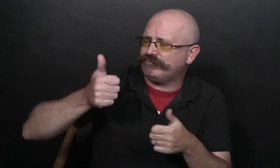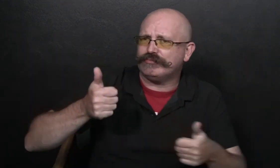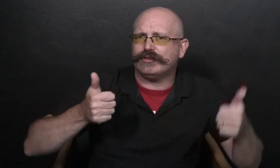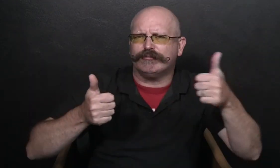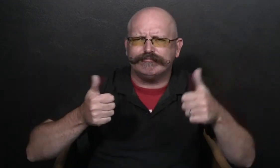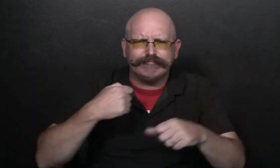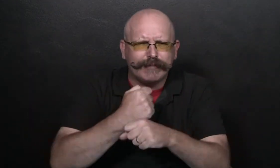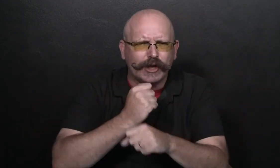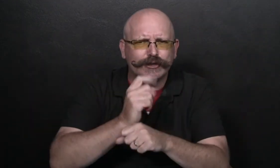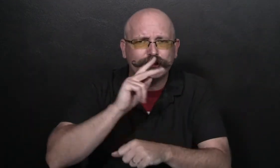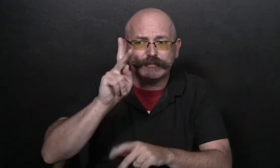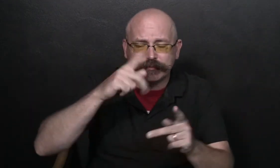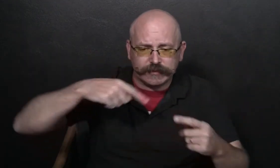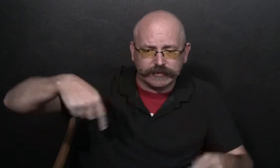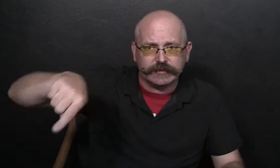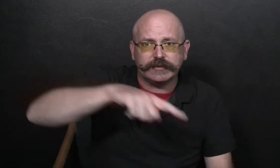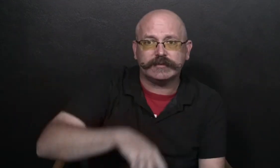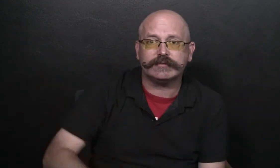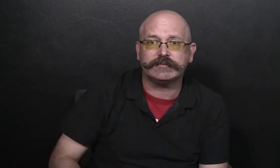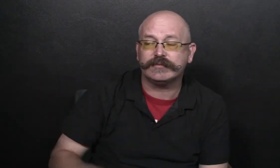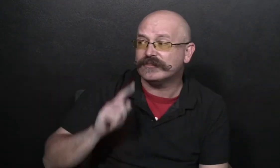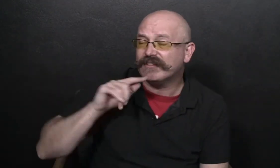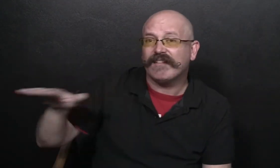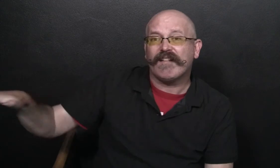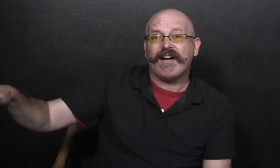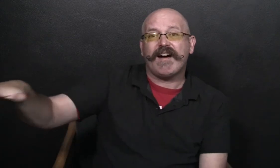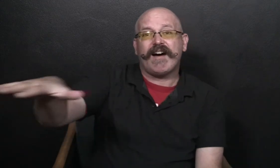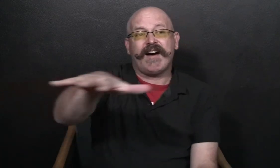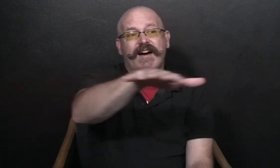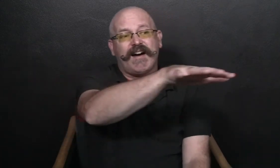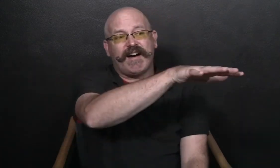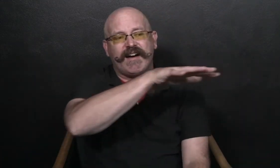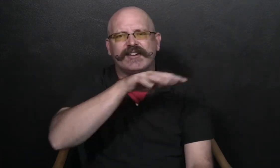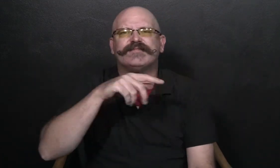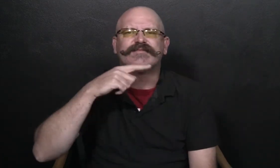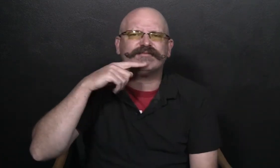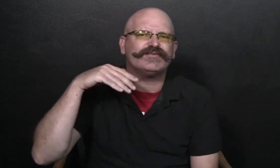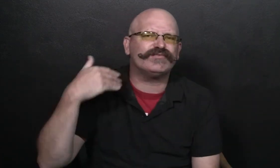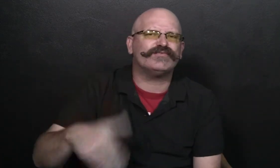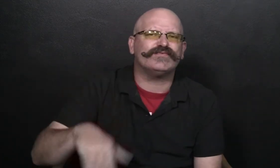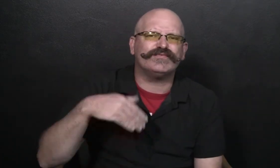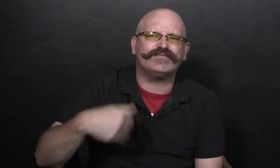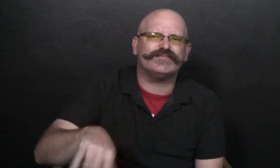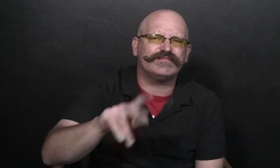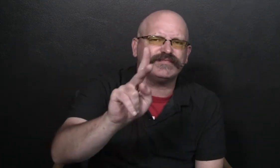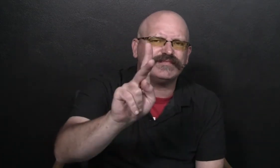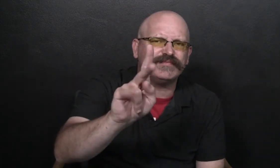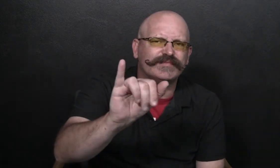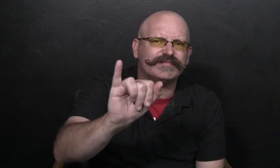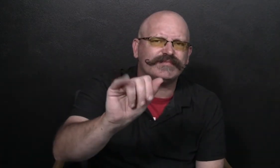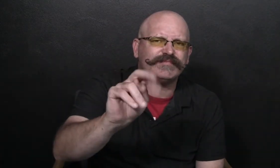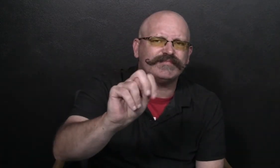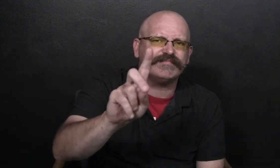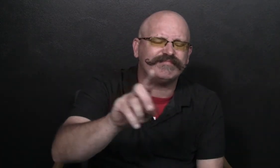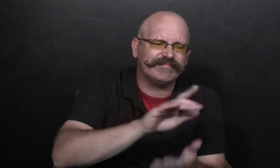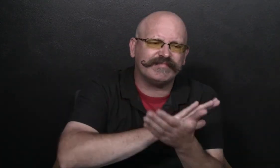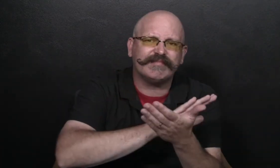the illness For leaders who tried to make sure that people were taken care of For the